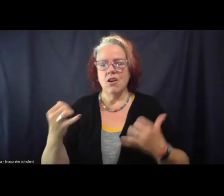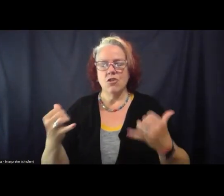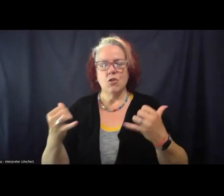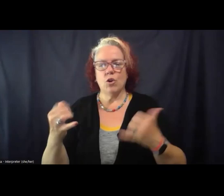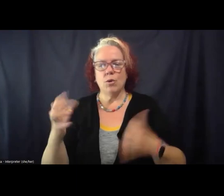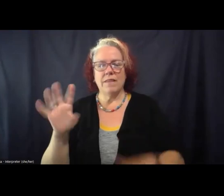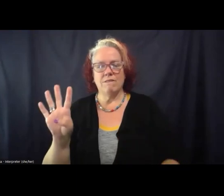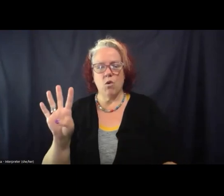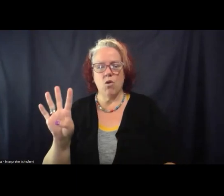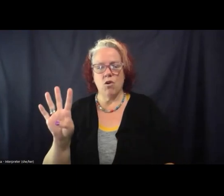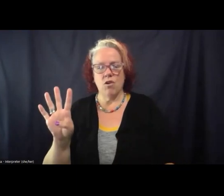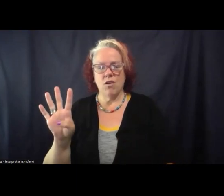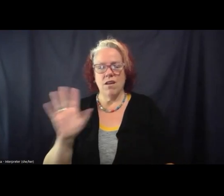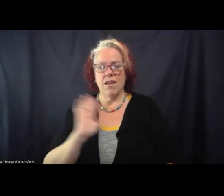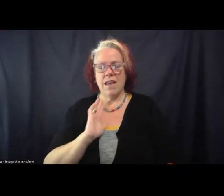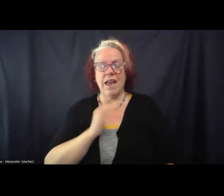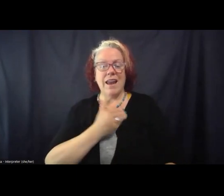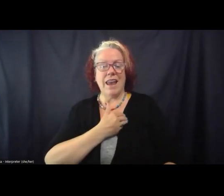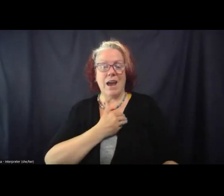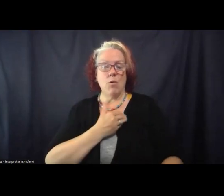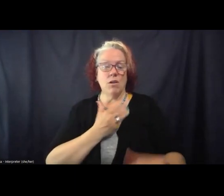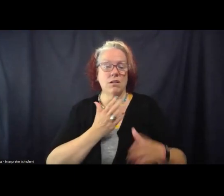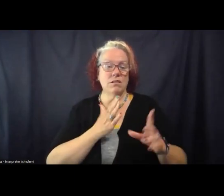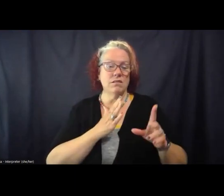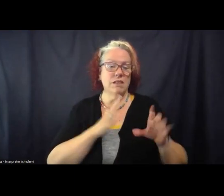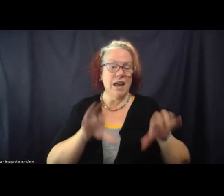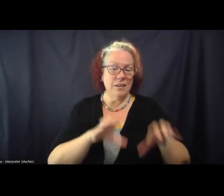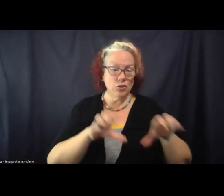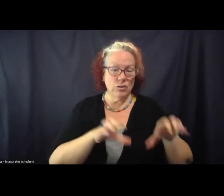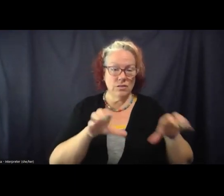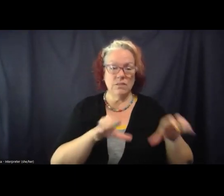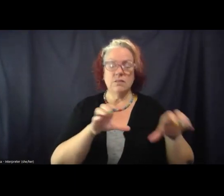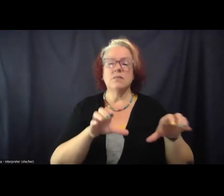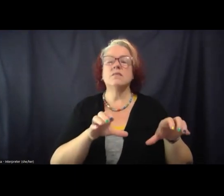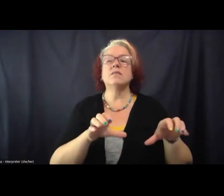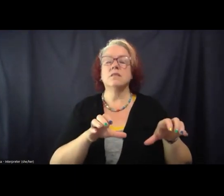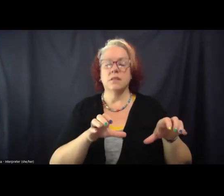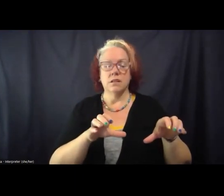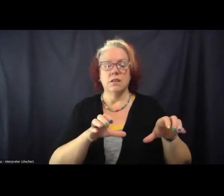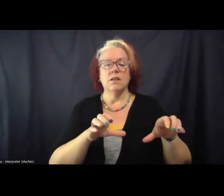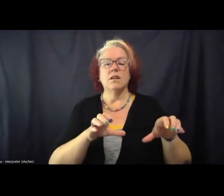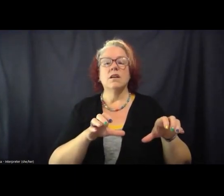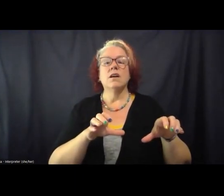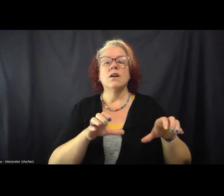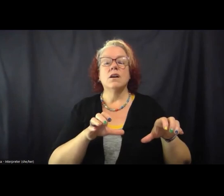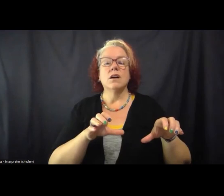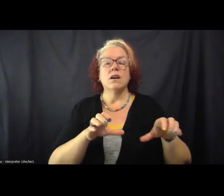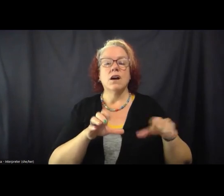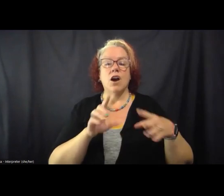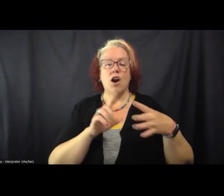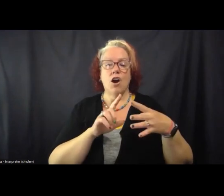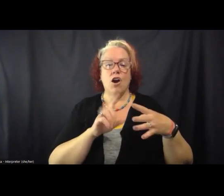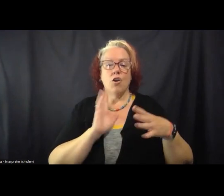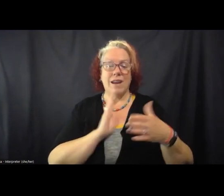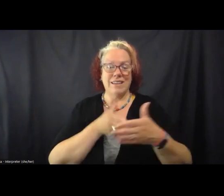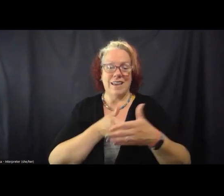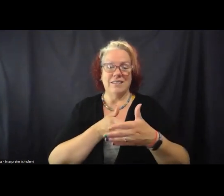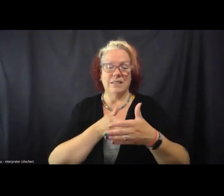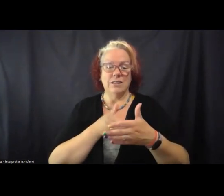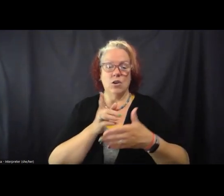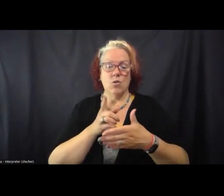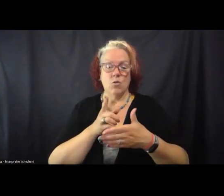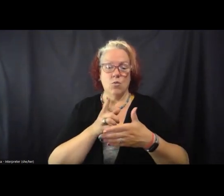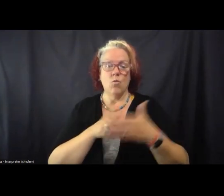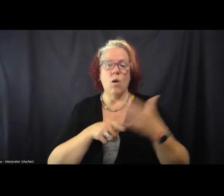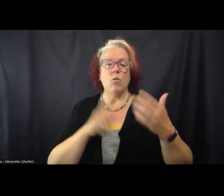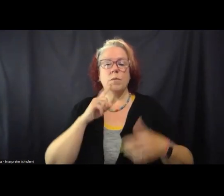campaigns that I'm here to talk about in a moment were and are against what would be the